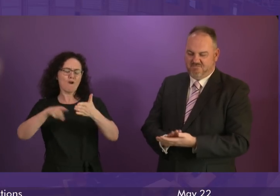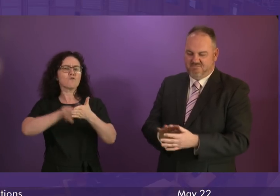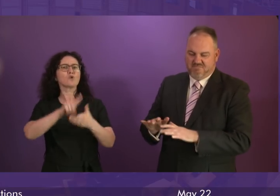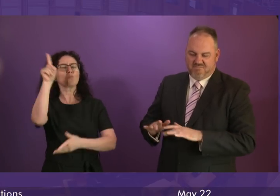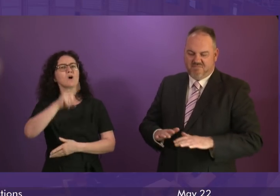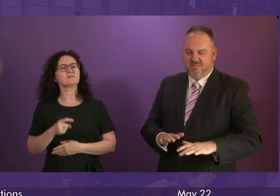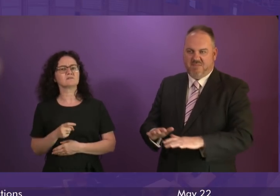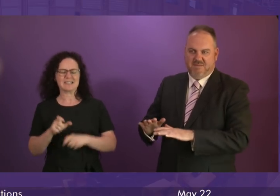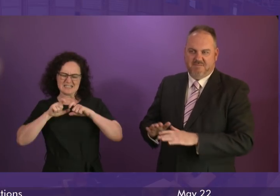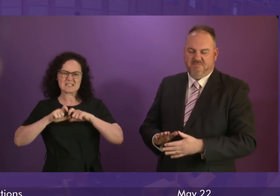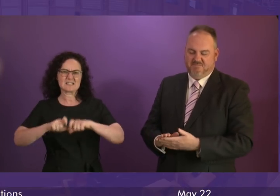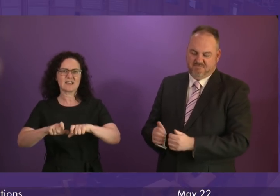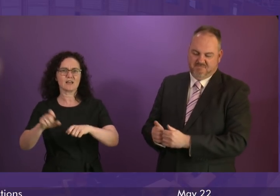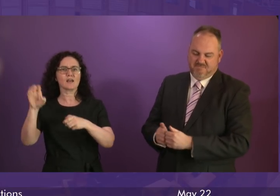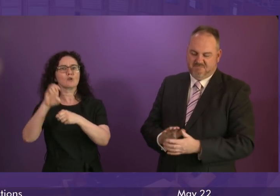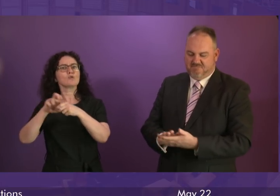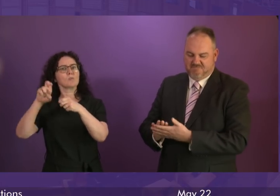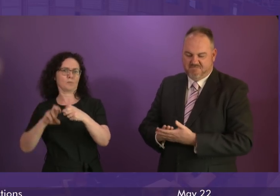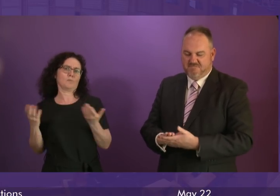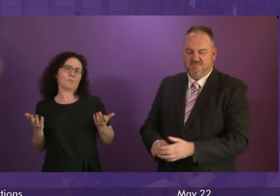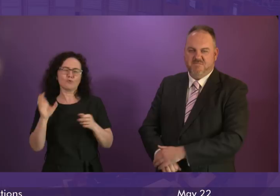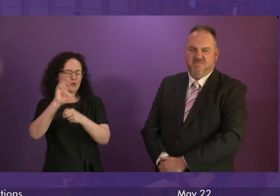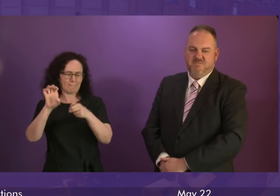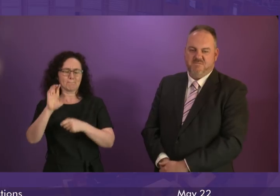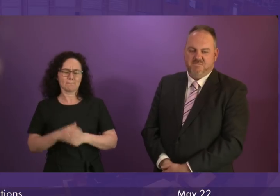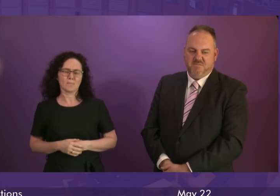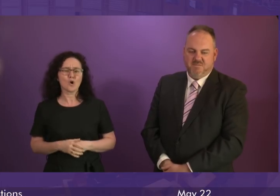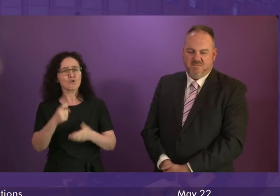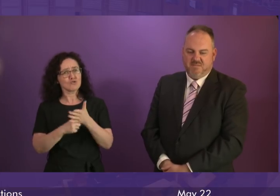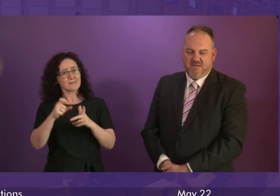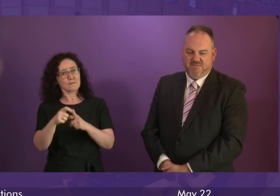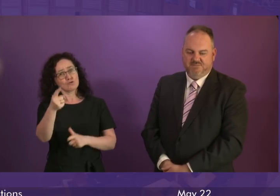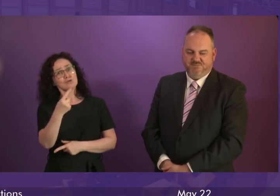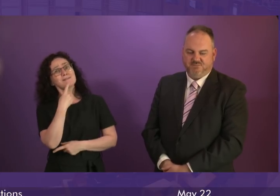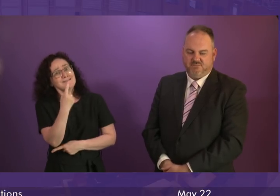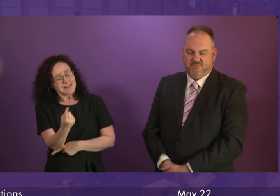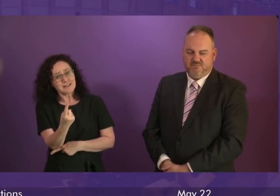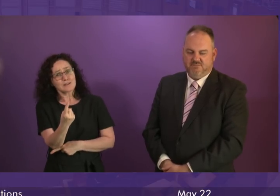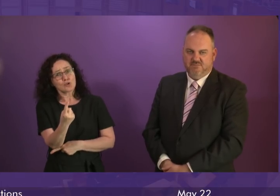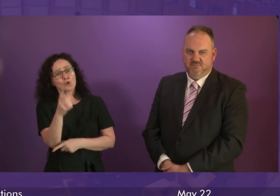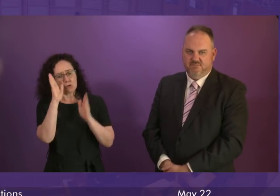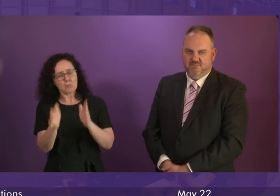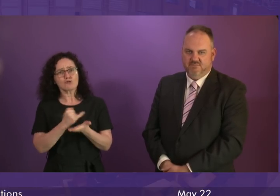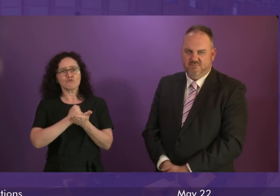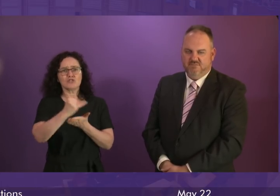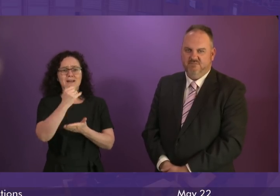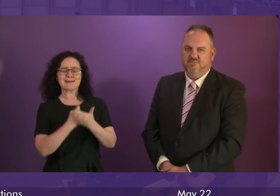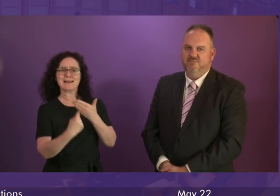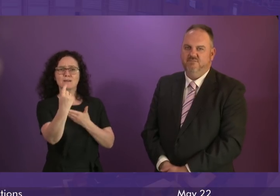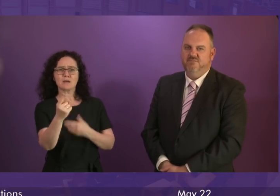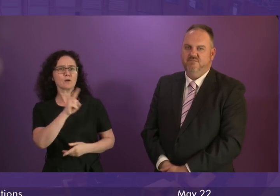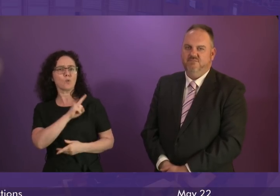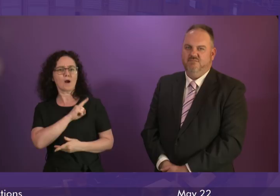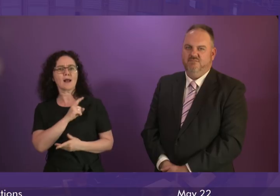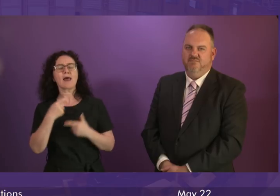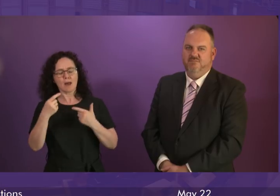the European Union respected? It was Ruth Davidson who told the people of Scotland that we had to reject independence to stay in